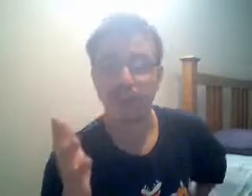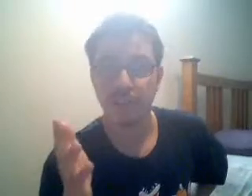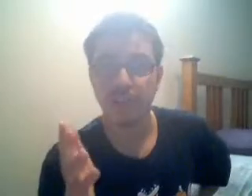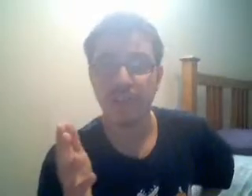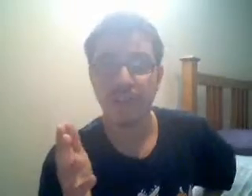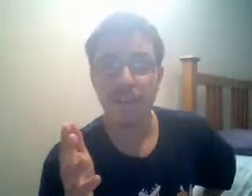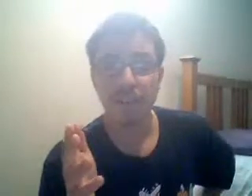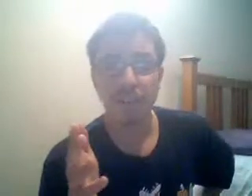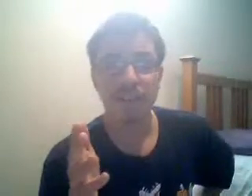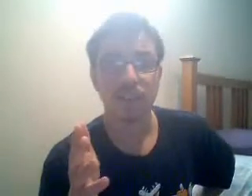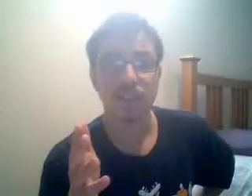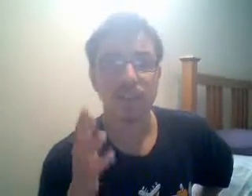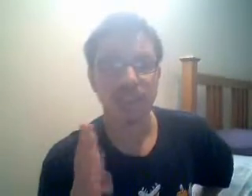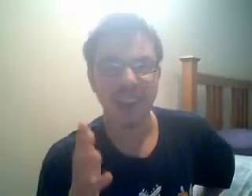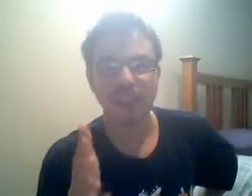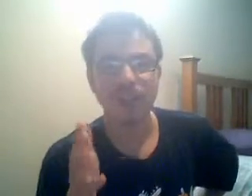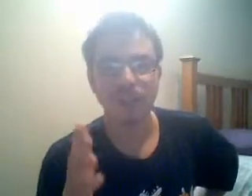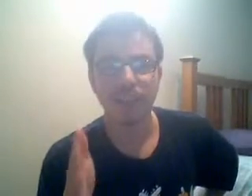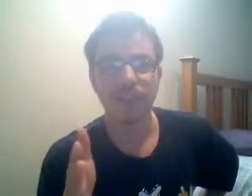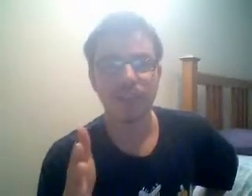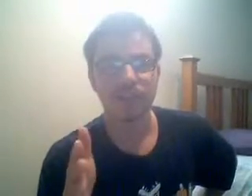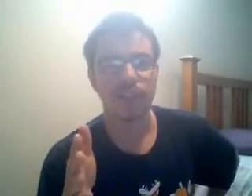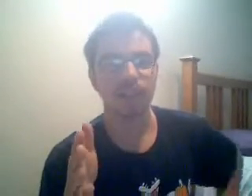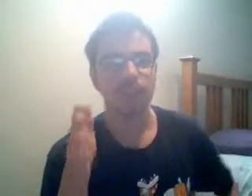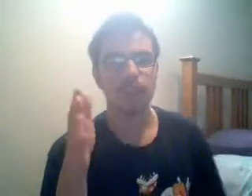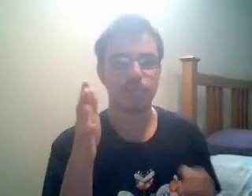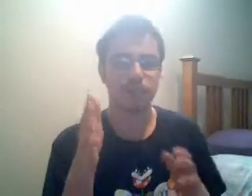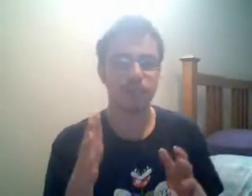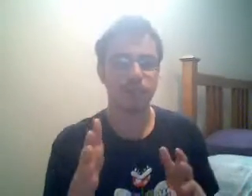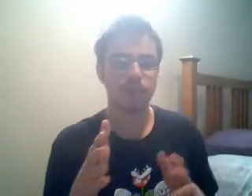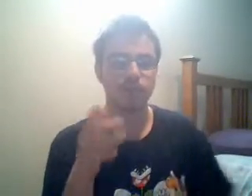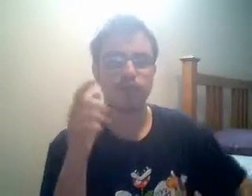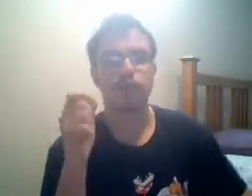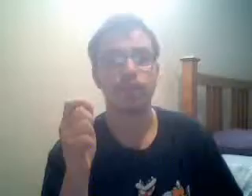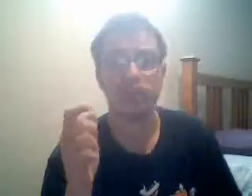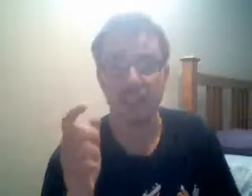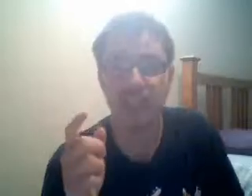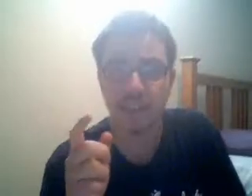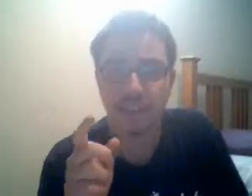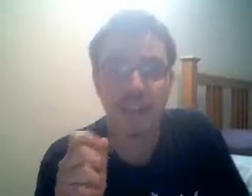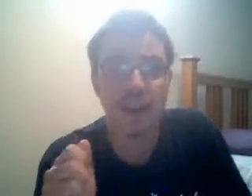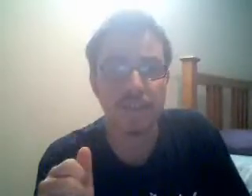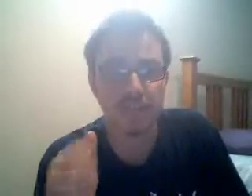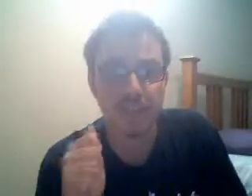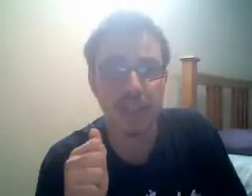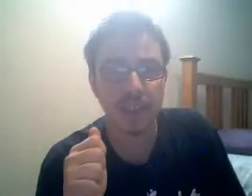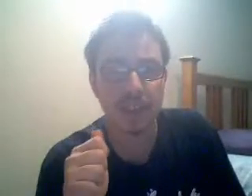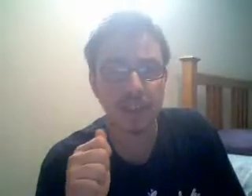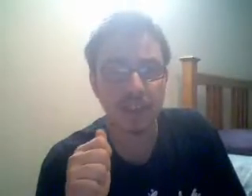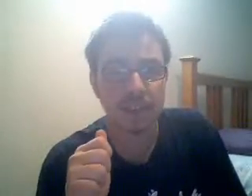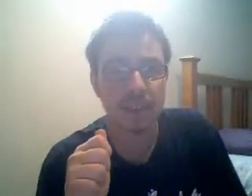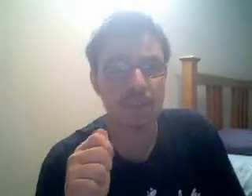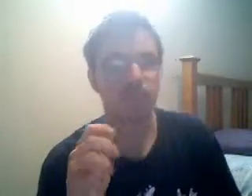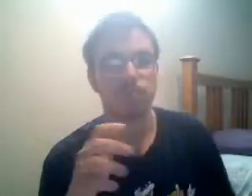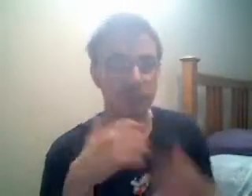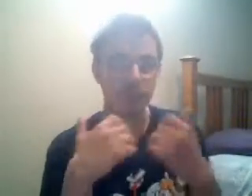video. It's gonna be the downloaded video. And it's gonna be with the sound of ME. My